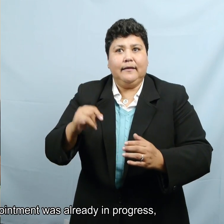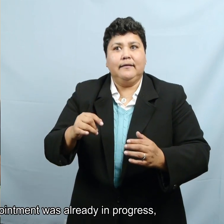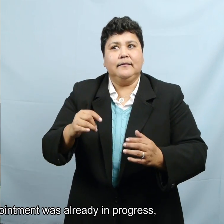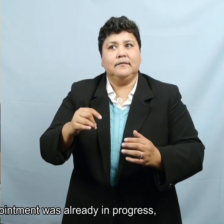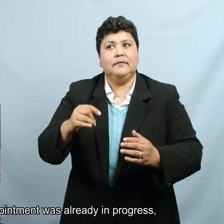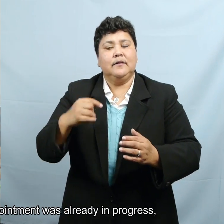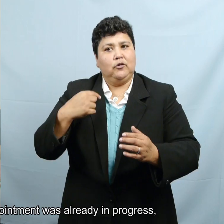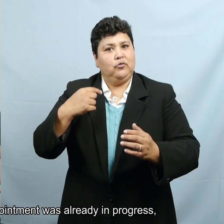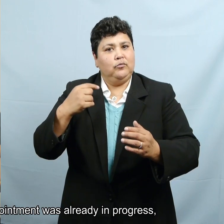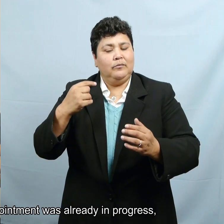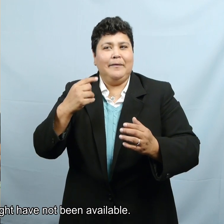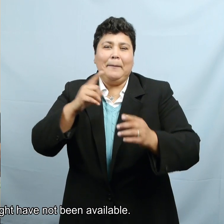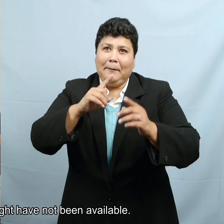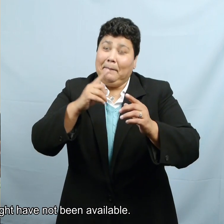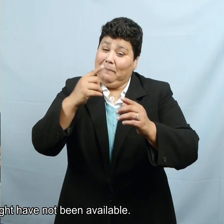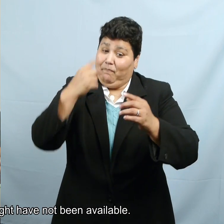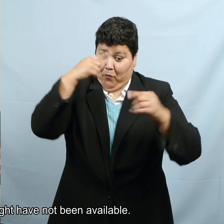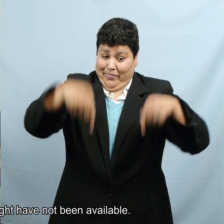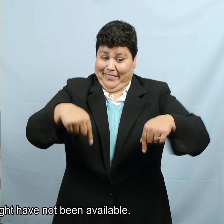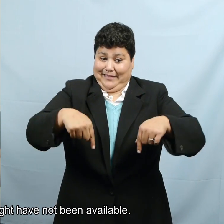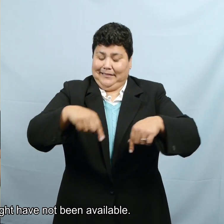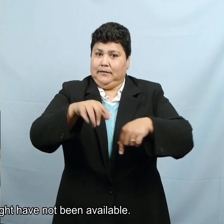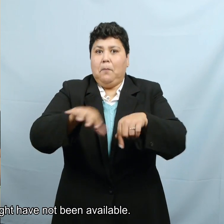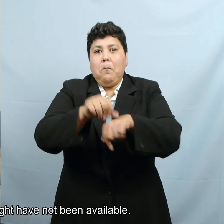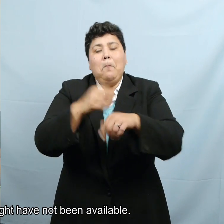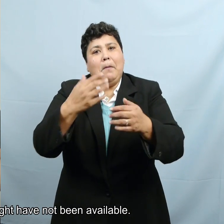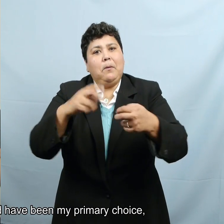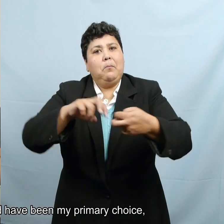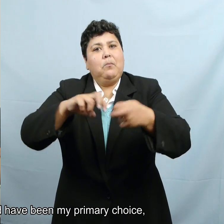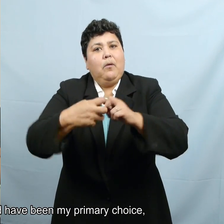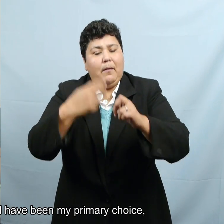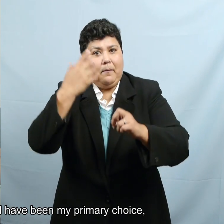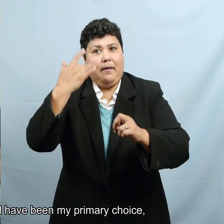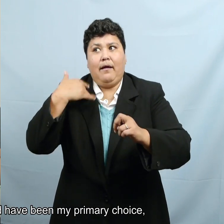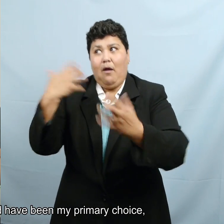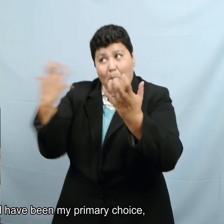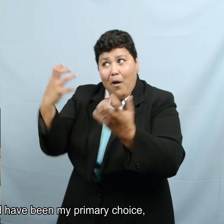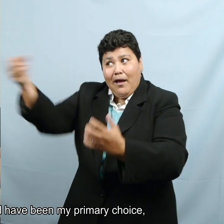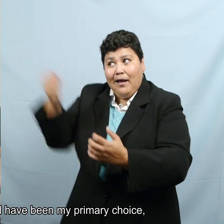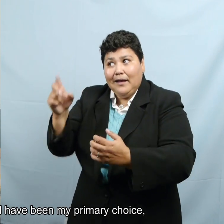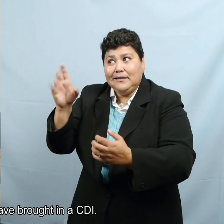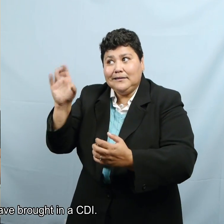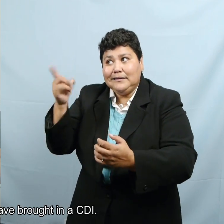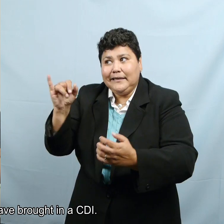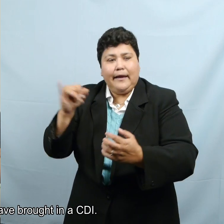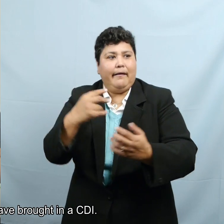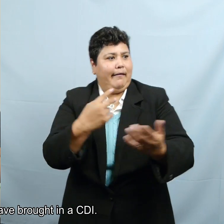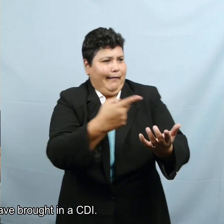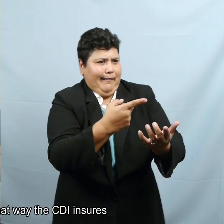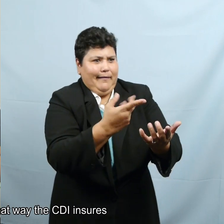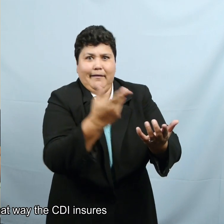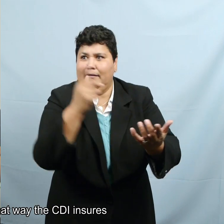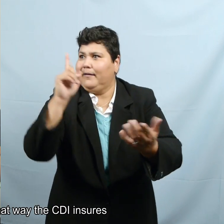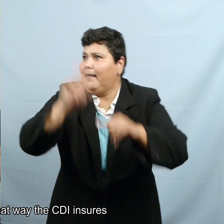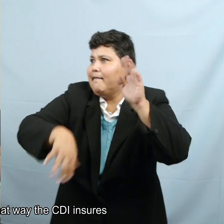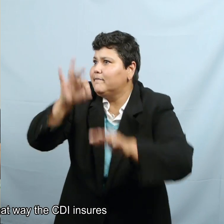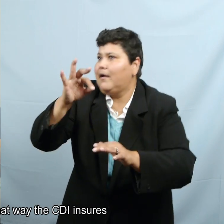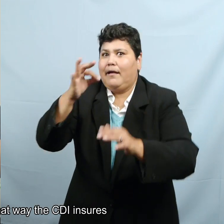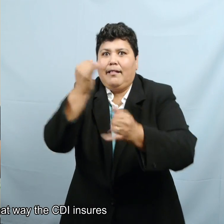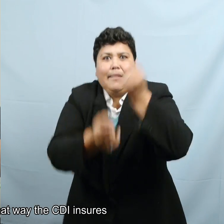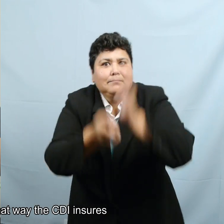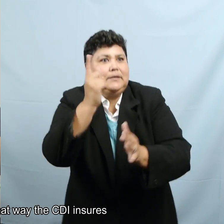appointment was already in progress and one might have not been available. But that would be my primary choice to have brought in a CDI and